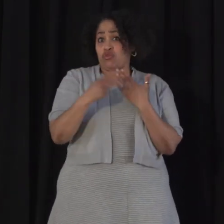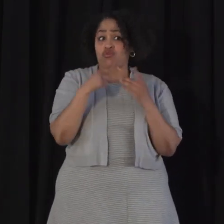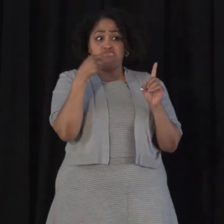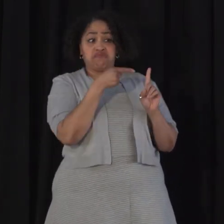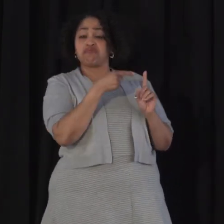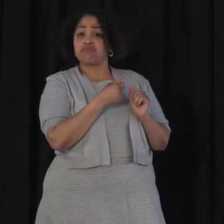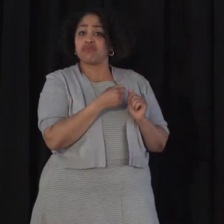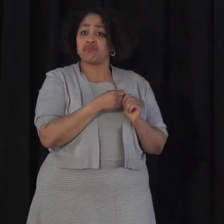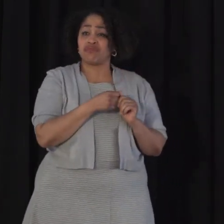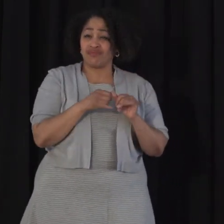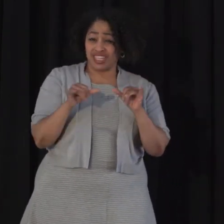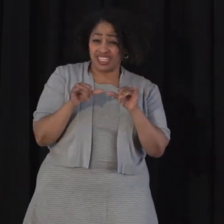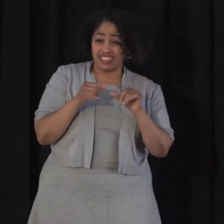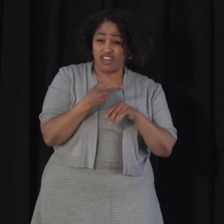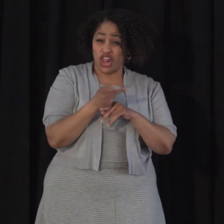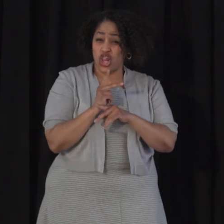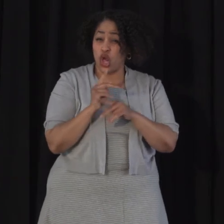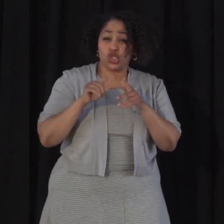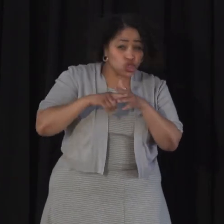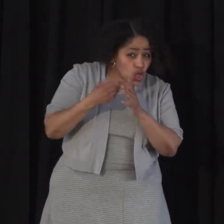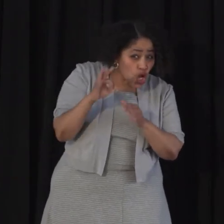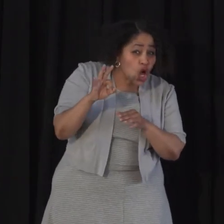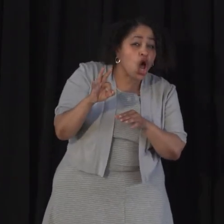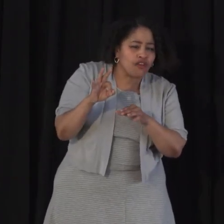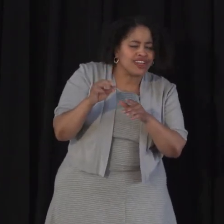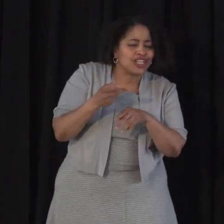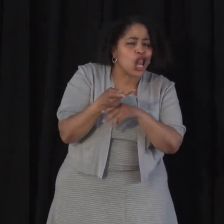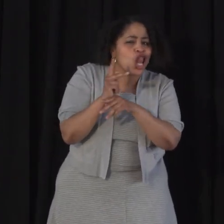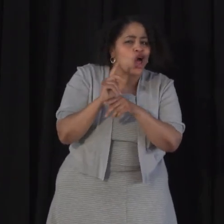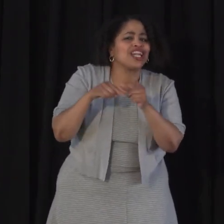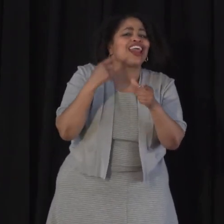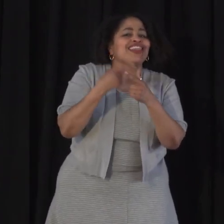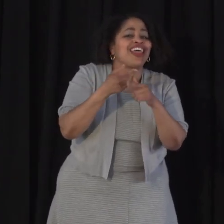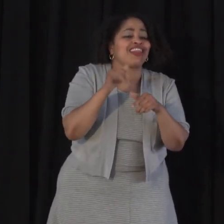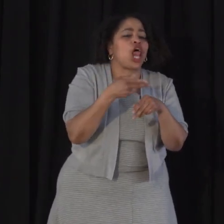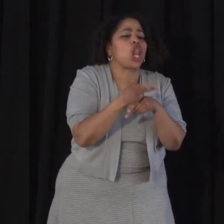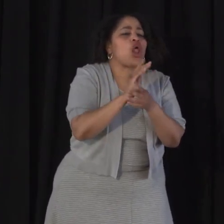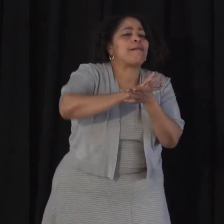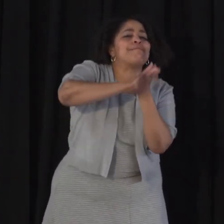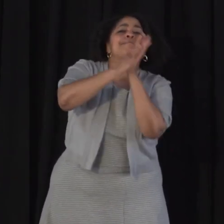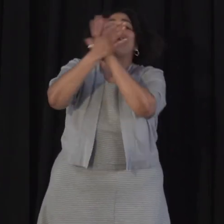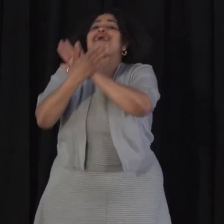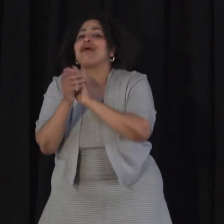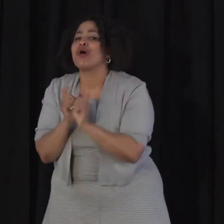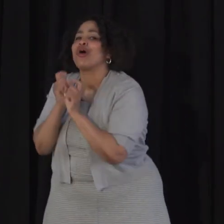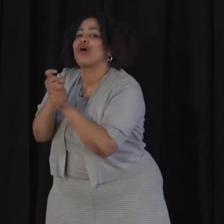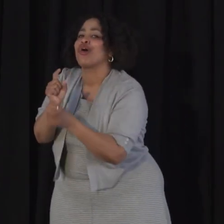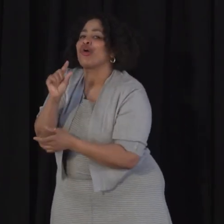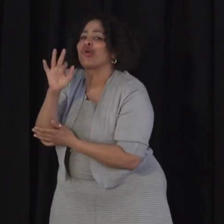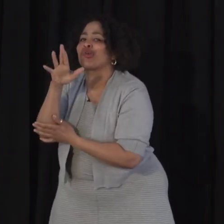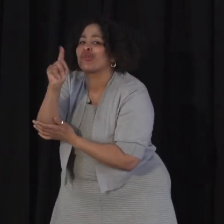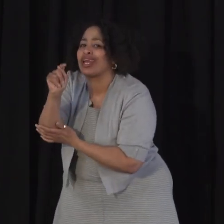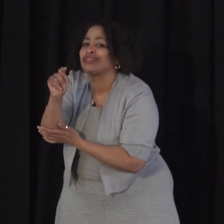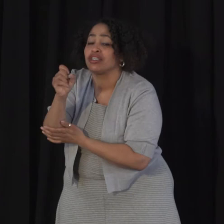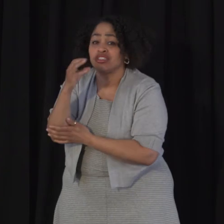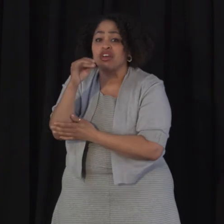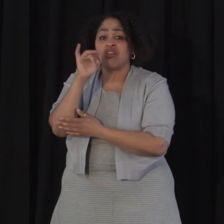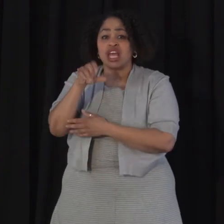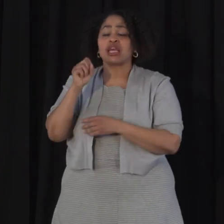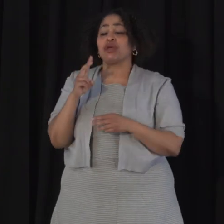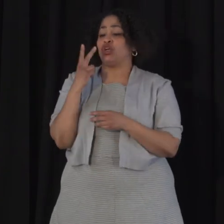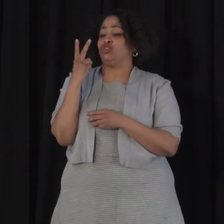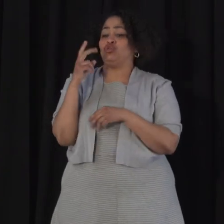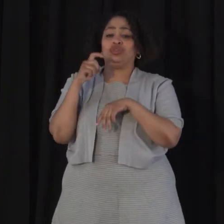the size of the loans, it starts off as a loan, and then it can turn into a grant. so the size of those loans can equal up to two times a